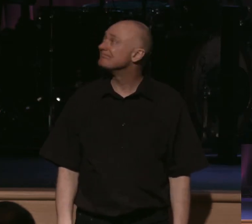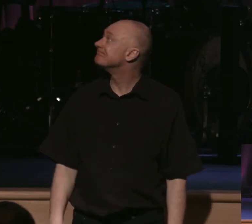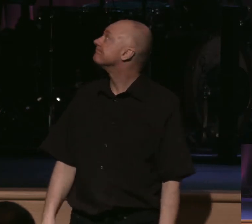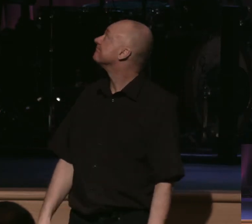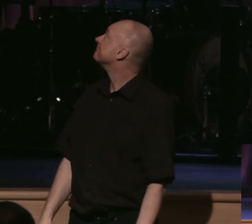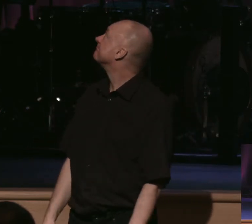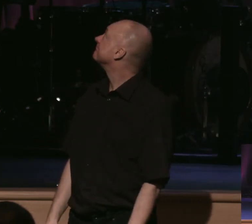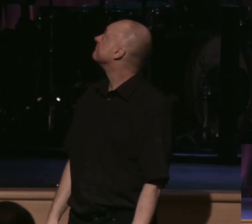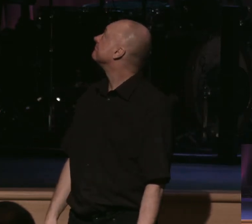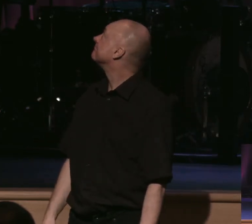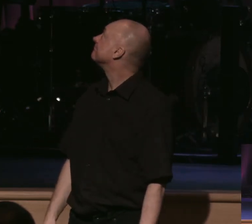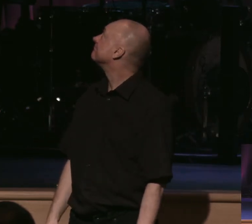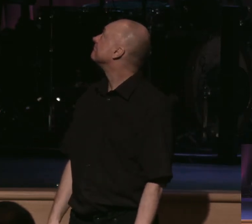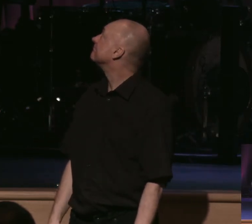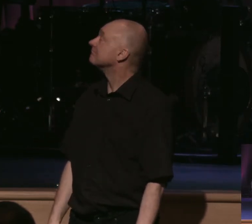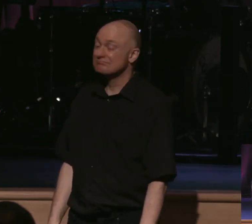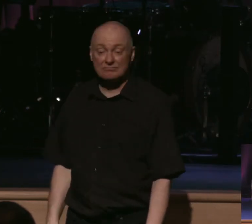And I don't think this is getting better.